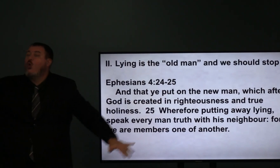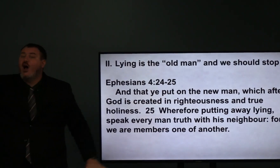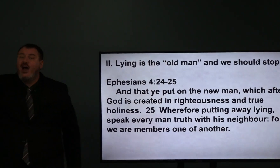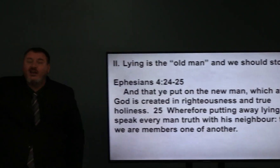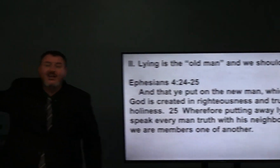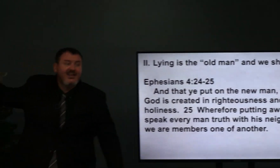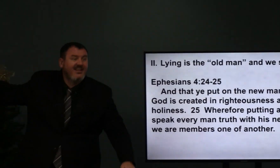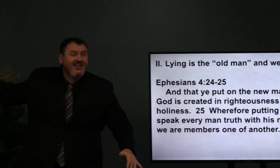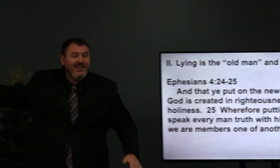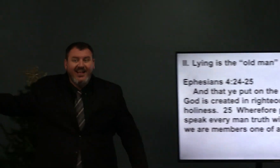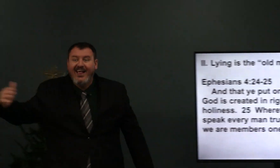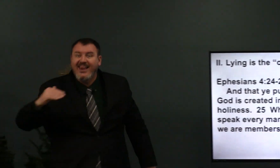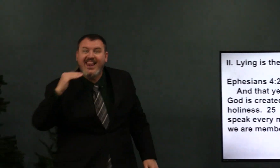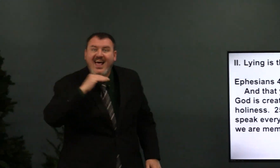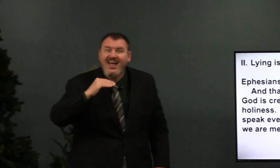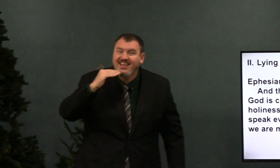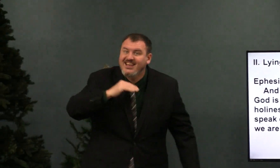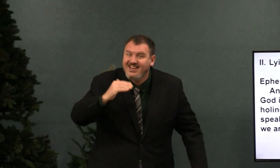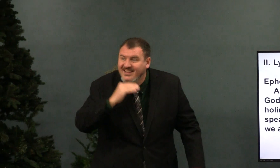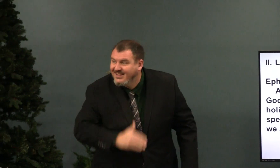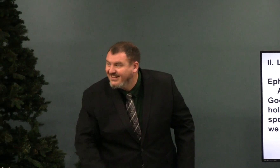what? Lying.